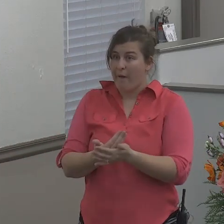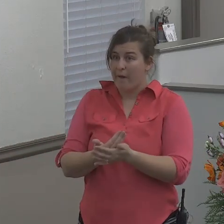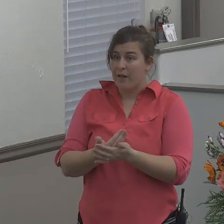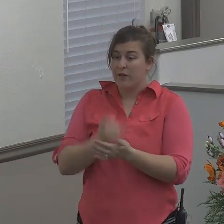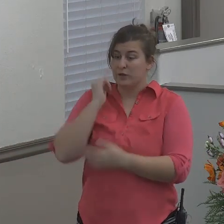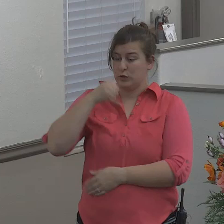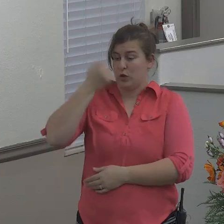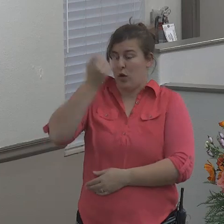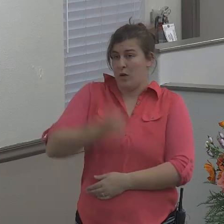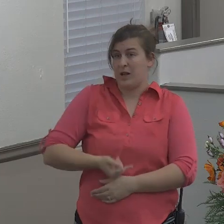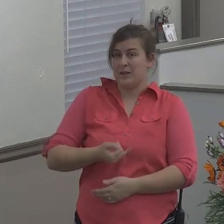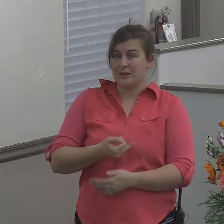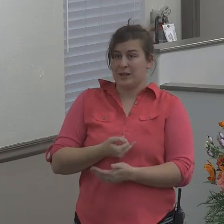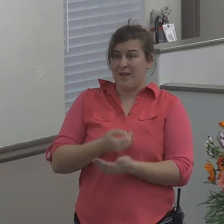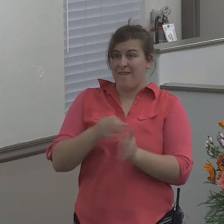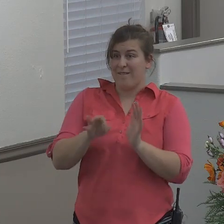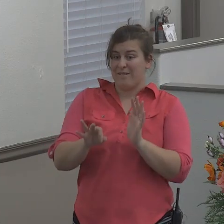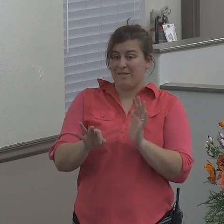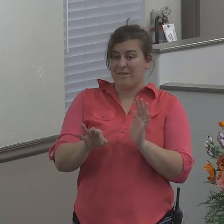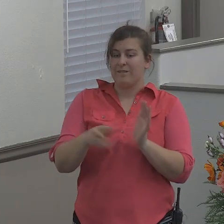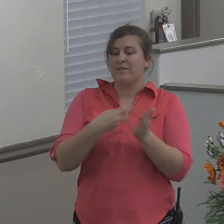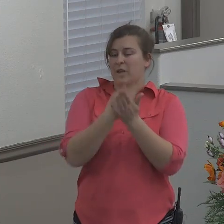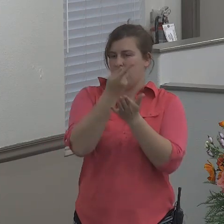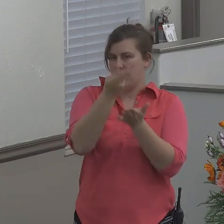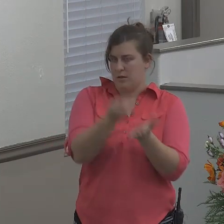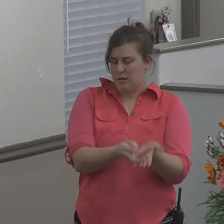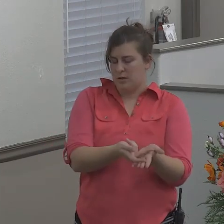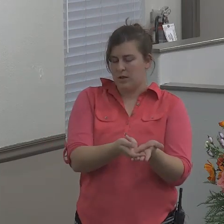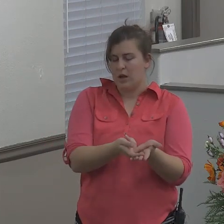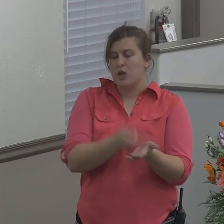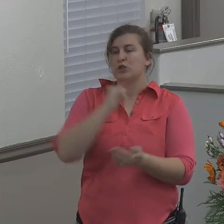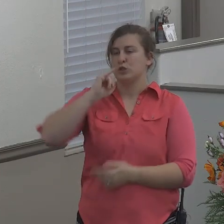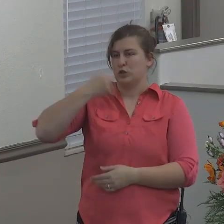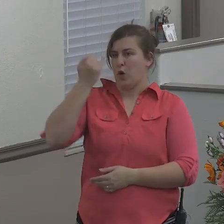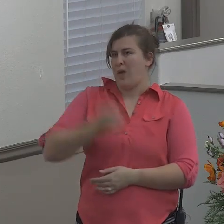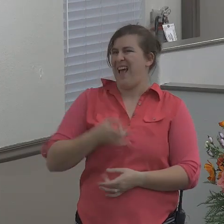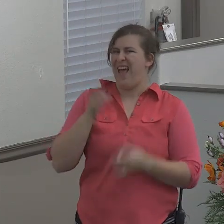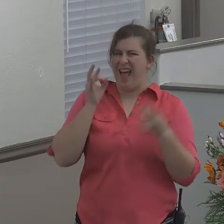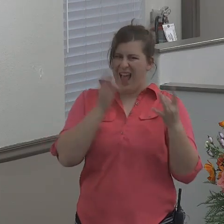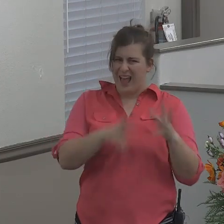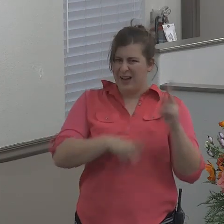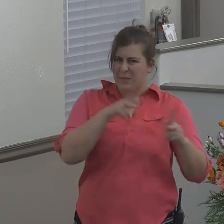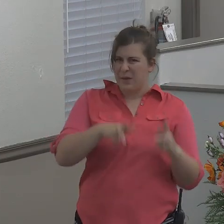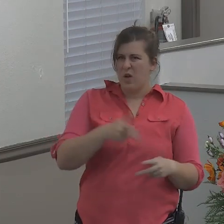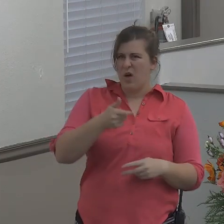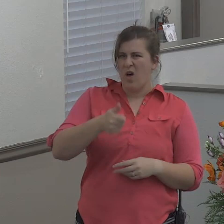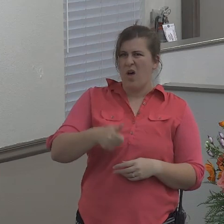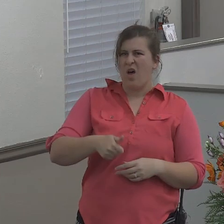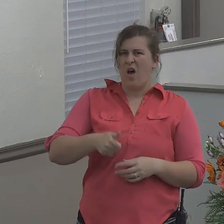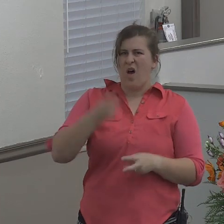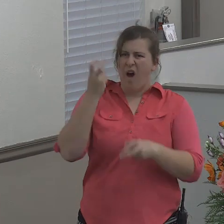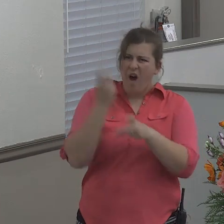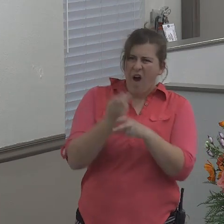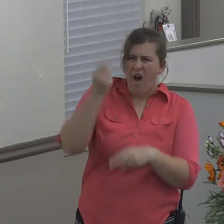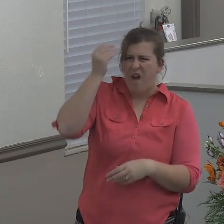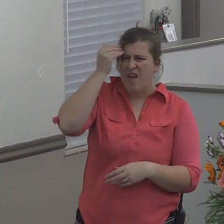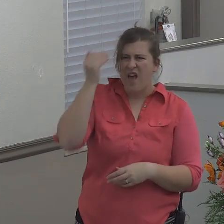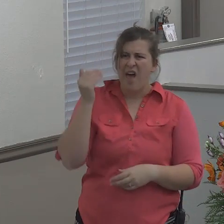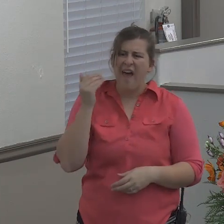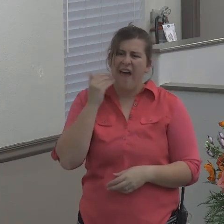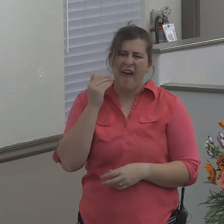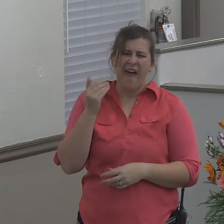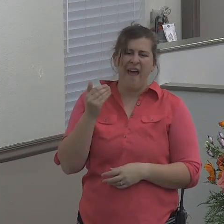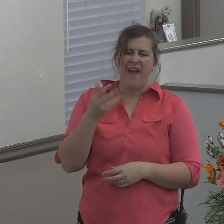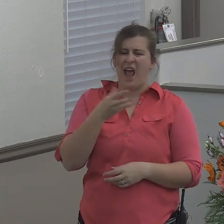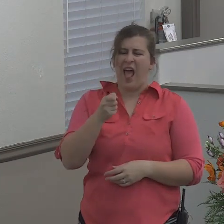Jonah was a rebel. Jonah hated people. Jonah was very hard headed. And Jonah thought he was very smart. He